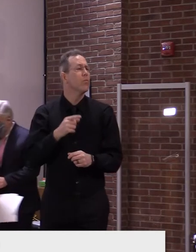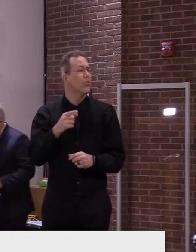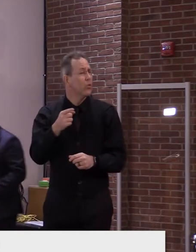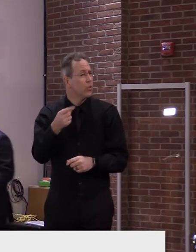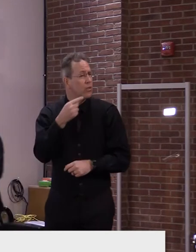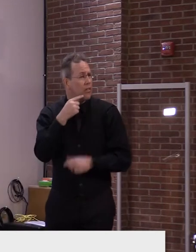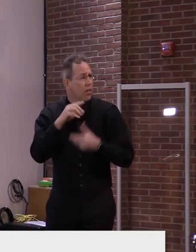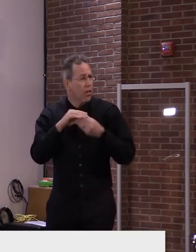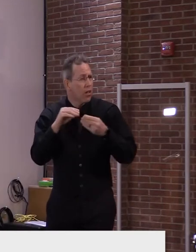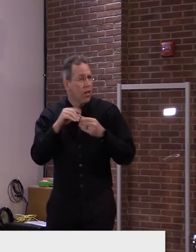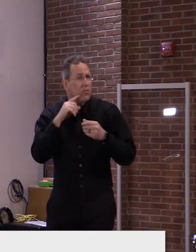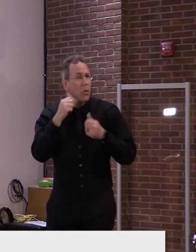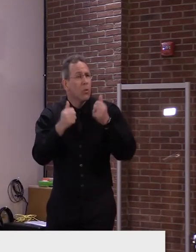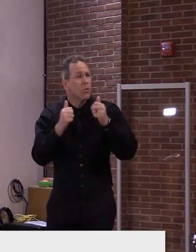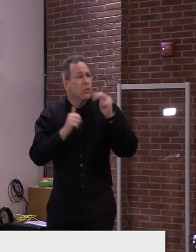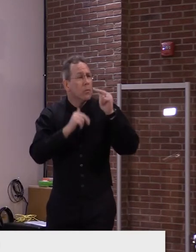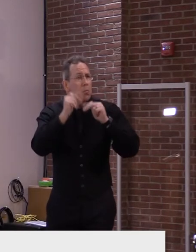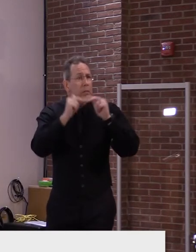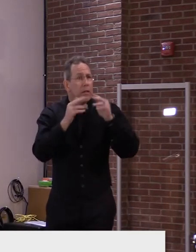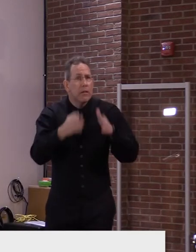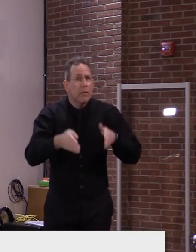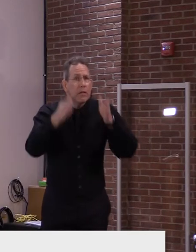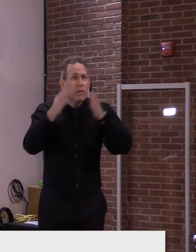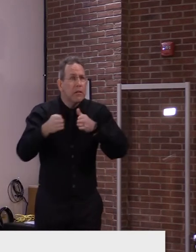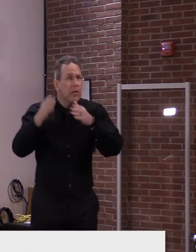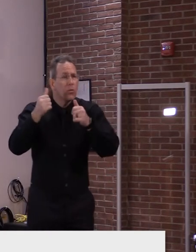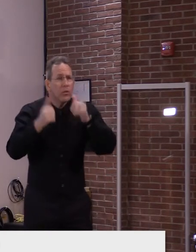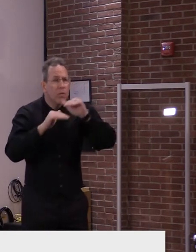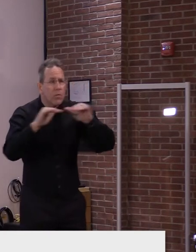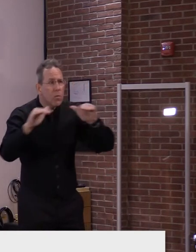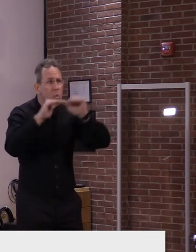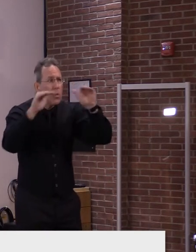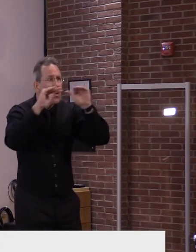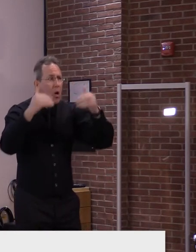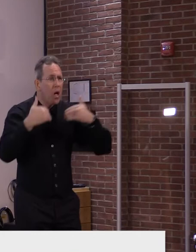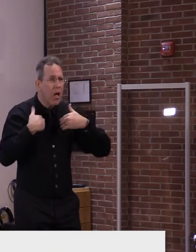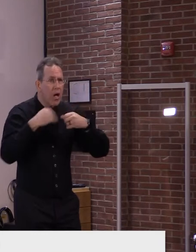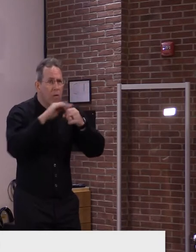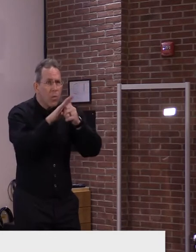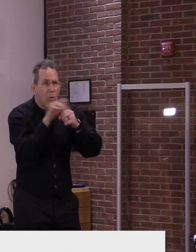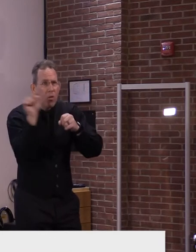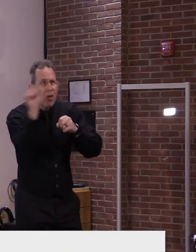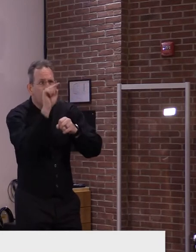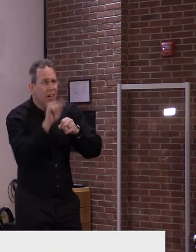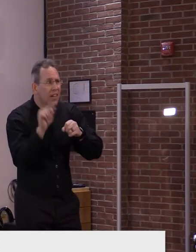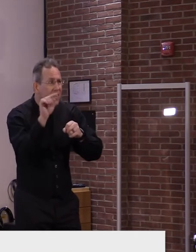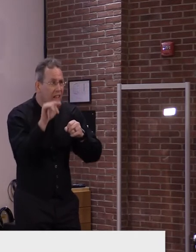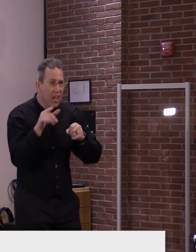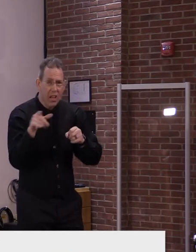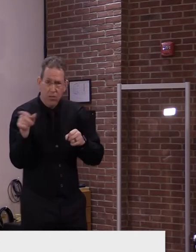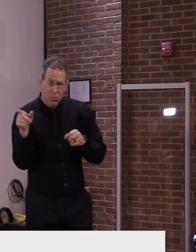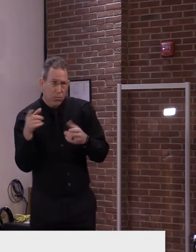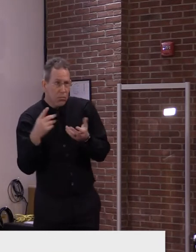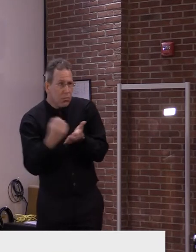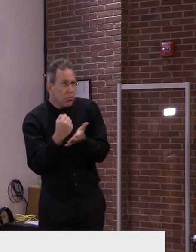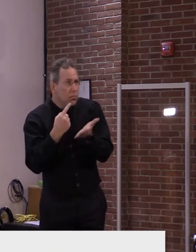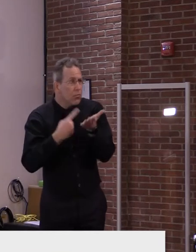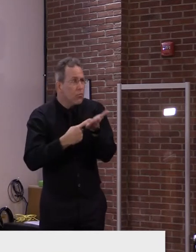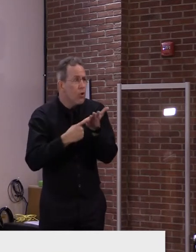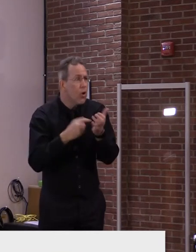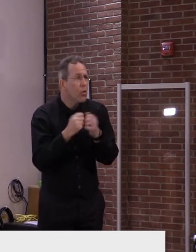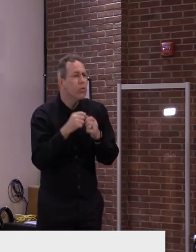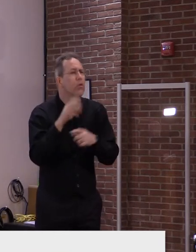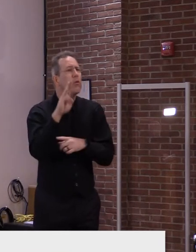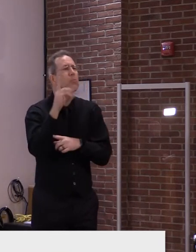you were referring to, like, having a current outbreak or an outbreak at all during the pandemic. I'm thinking of, like, a facility like Burlington Health and Rehab